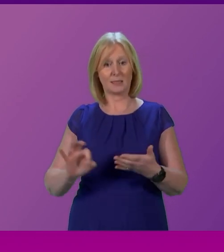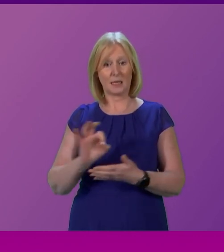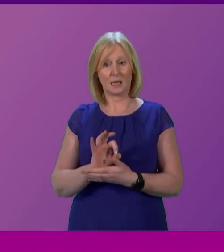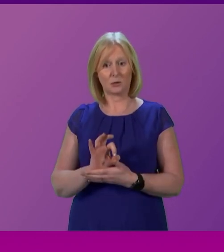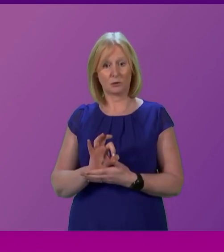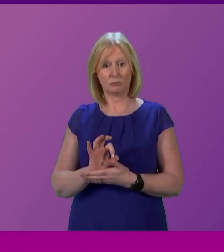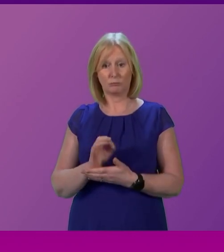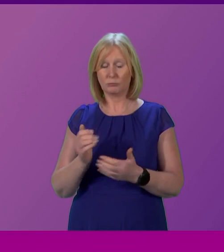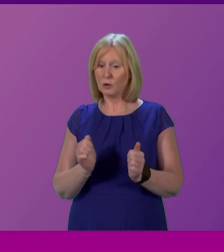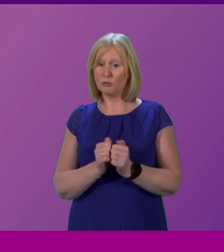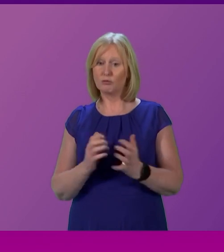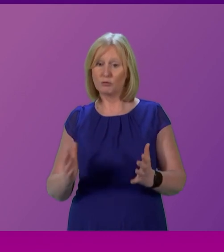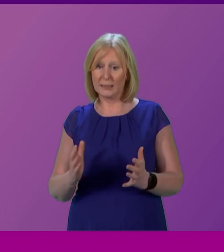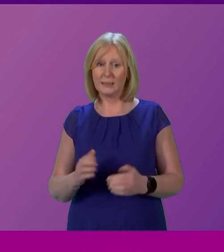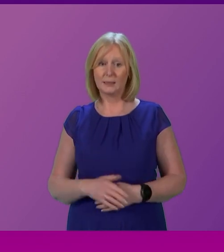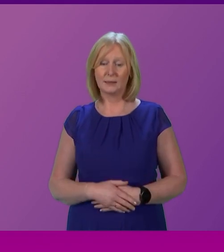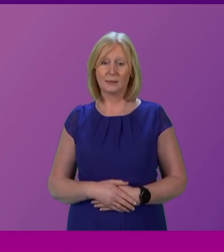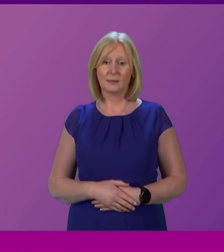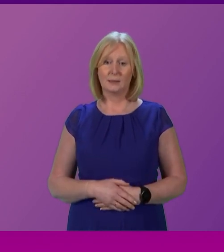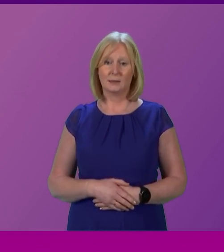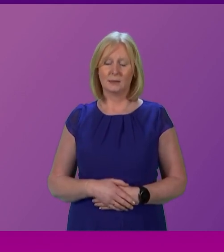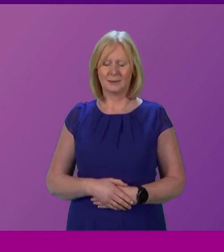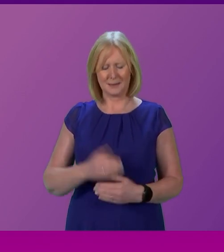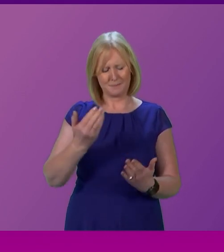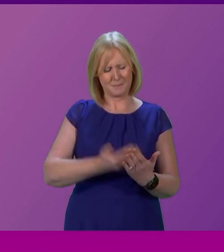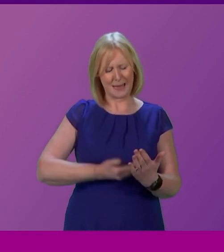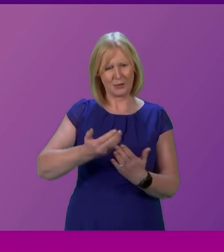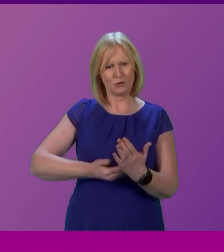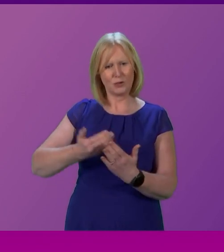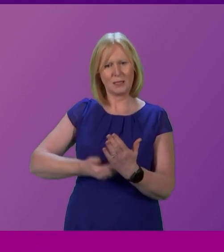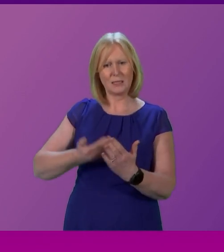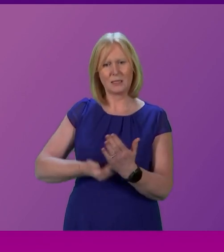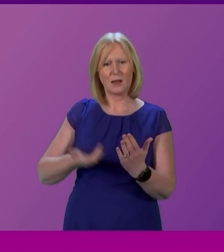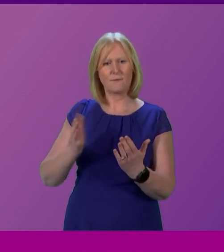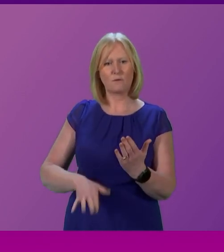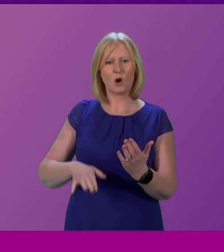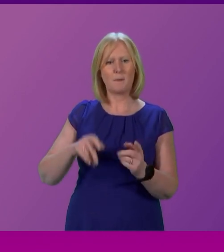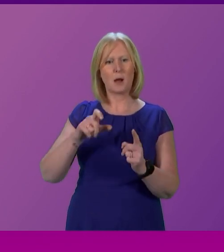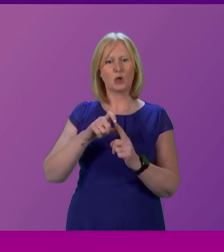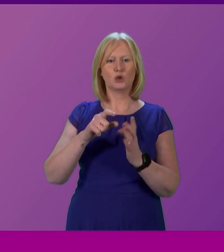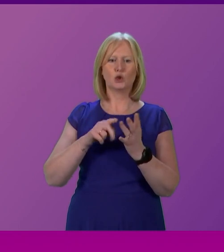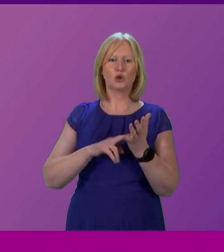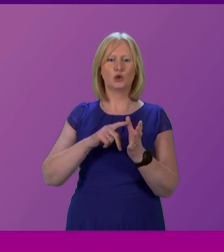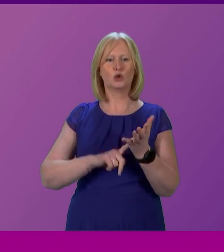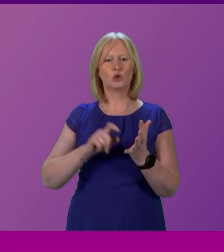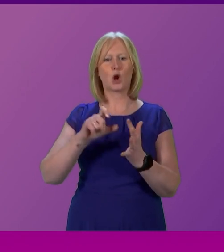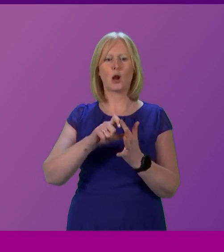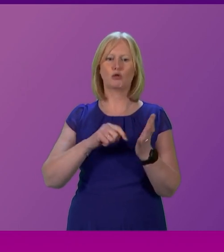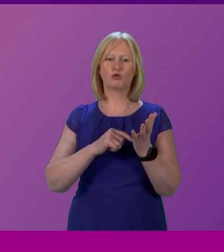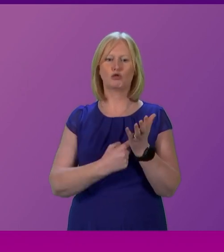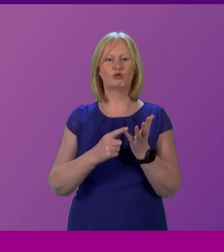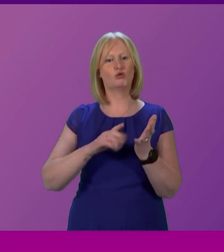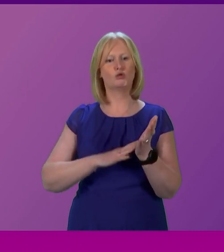referendum as democracy deniers. Presiding officer, these are pages straight out of the Donald Trump playbook. They are ones used by populist